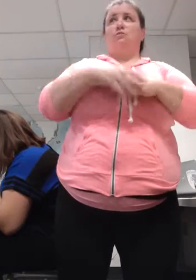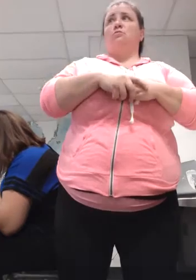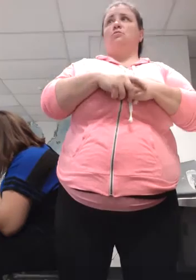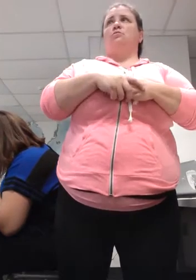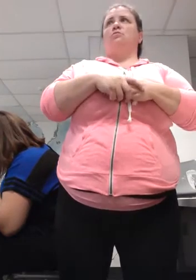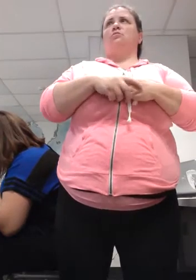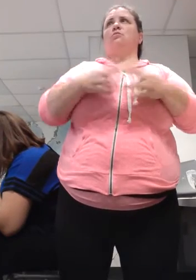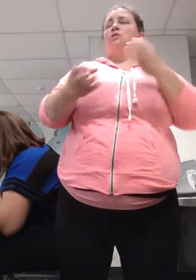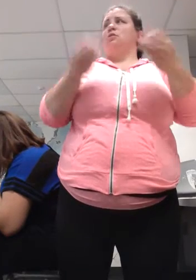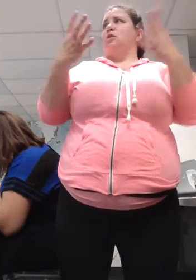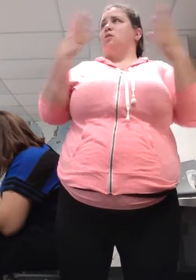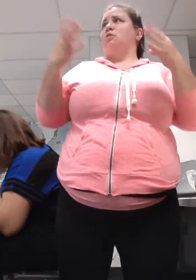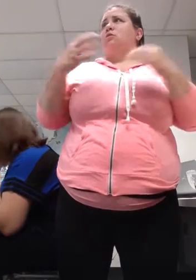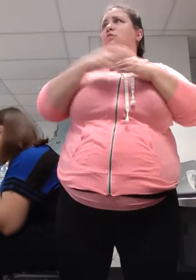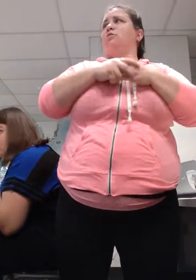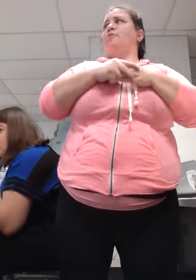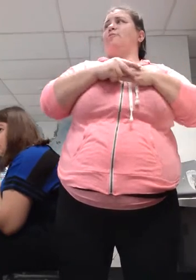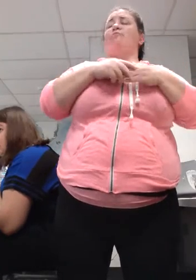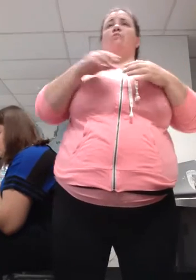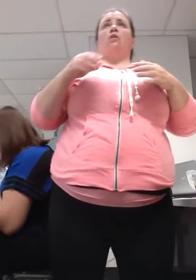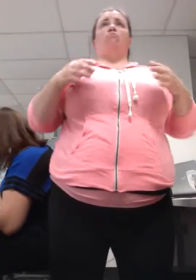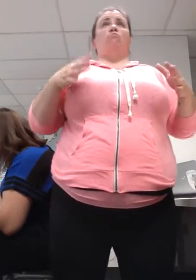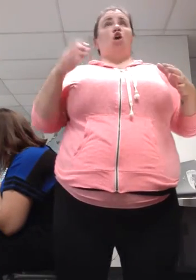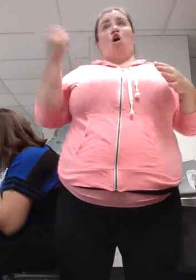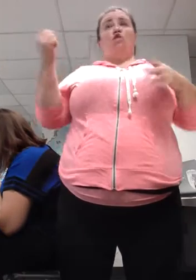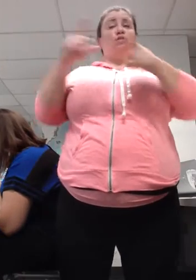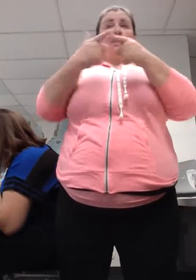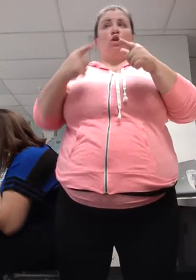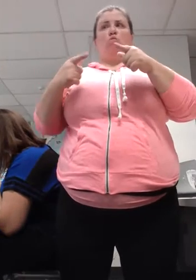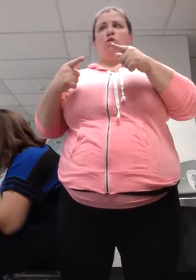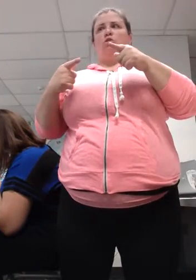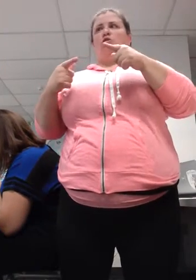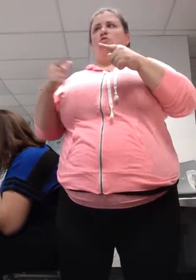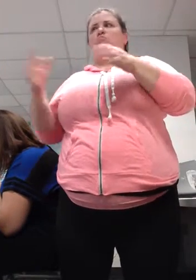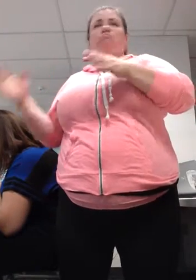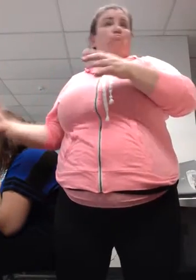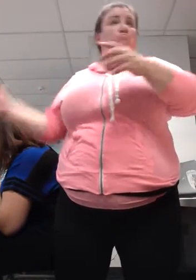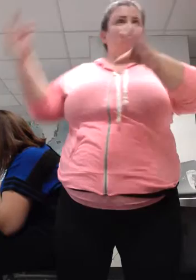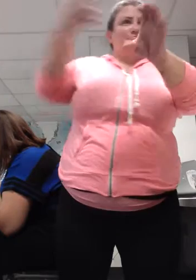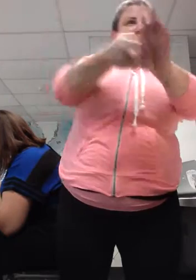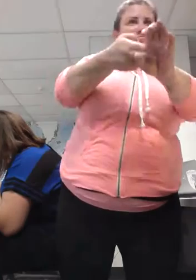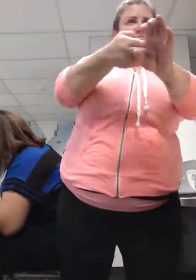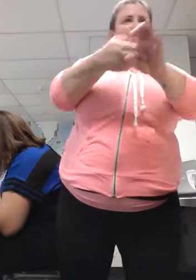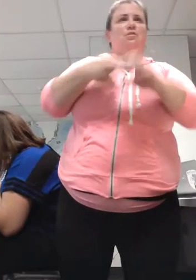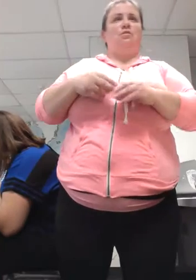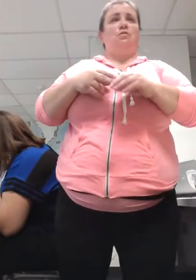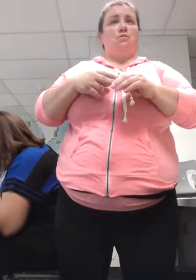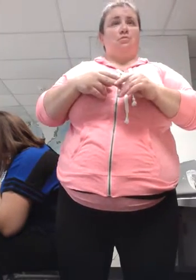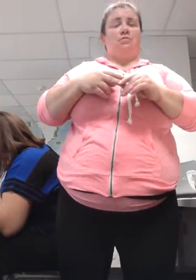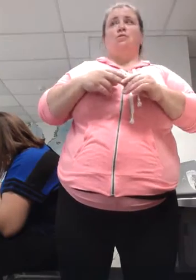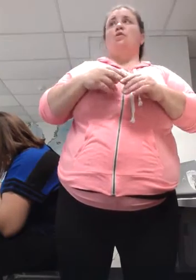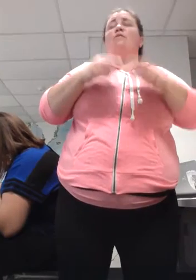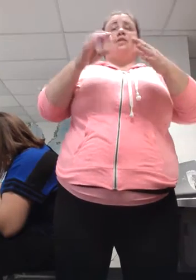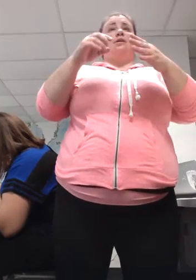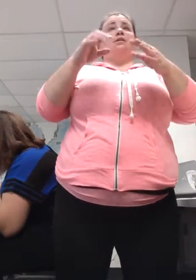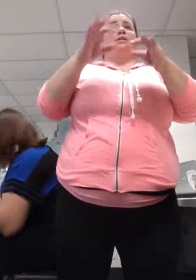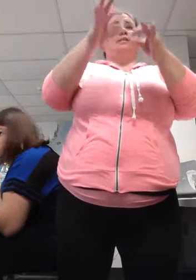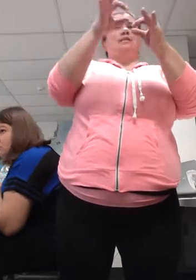other language intrusions? Okay? And with all of the details and the